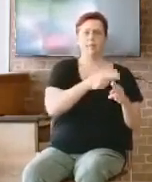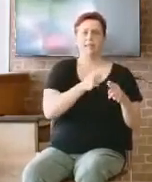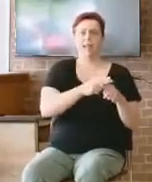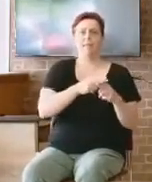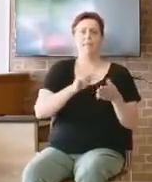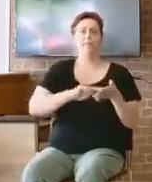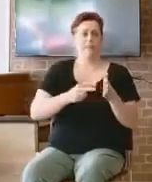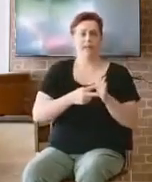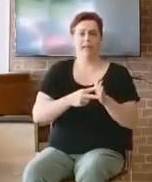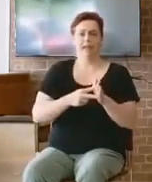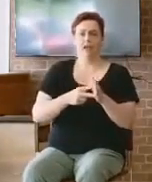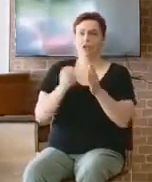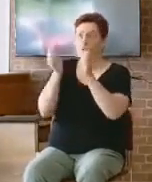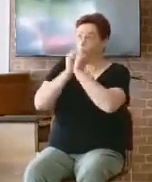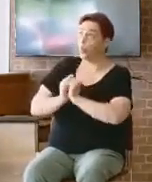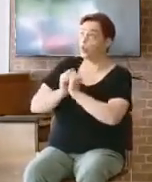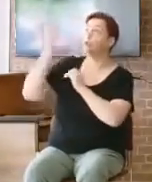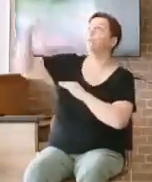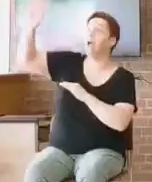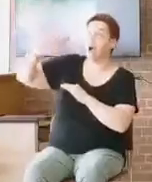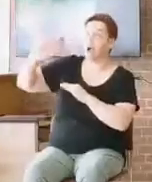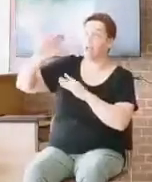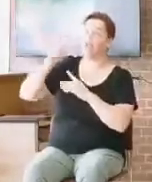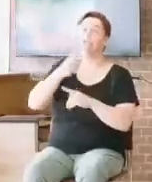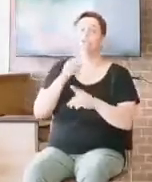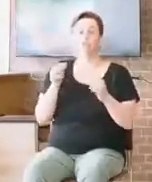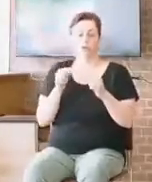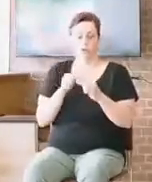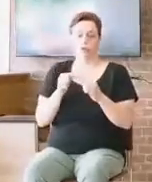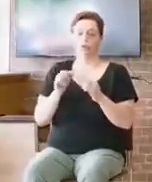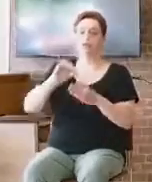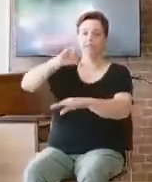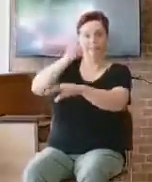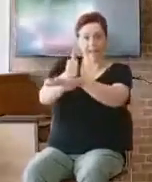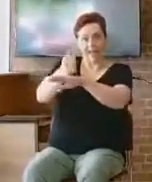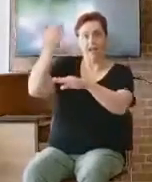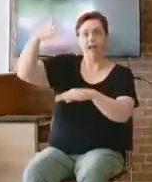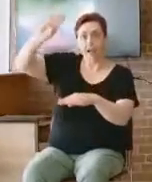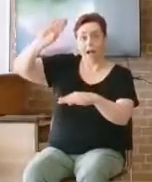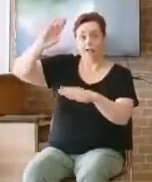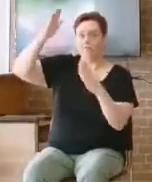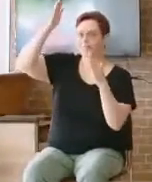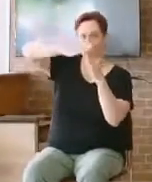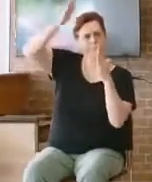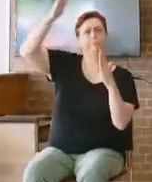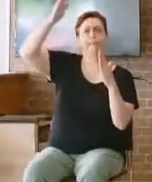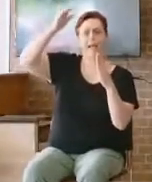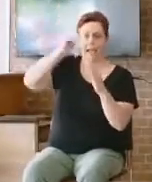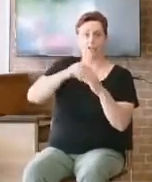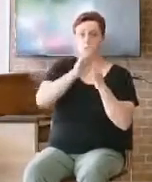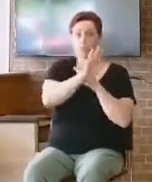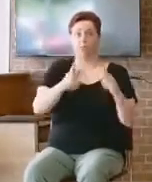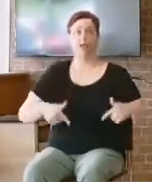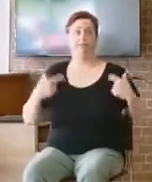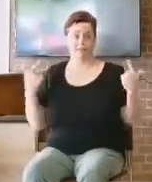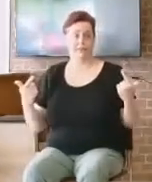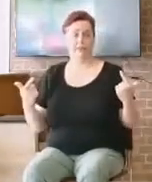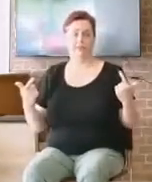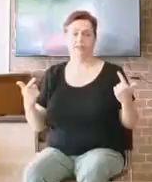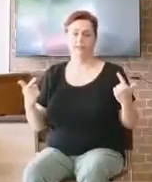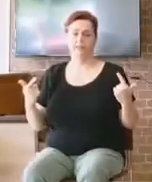God first. And so Samuel's idea, when he named his sons this, this was what was in Samuel's heart. He put God first,